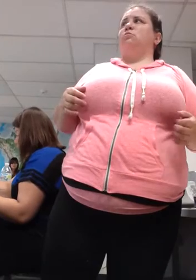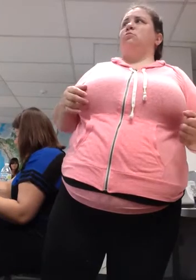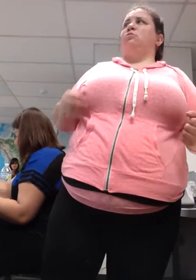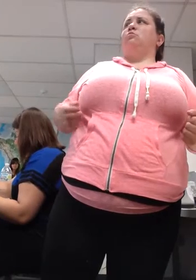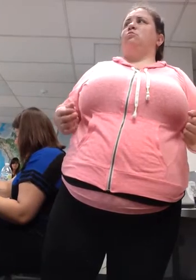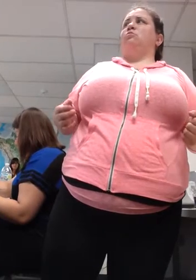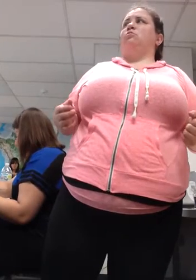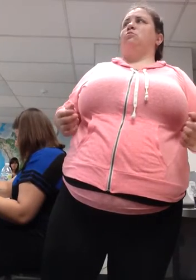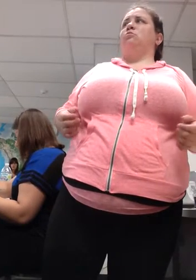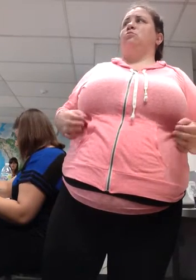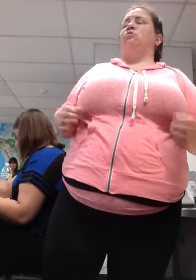you need more transitions.